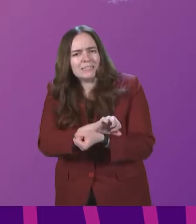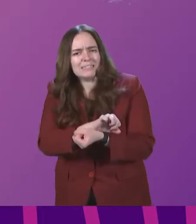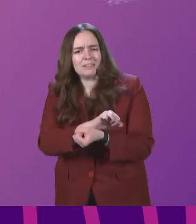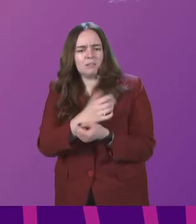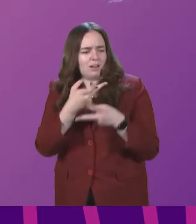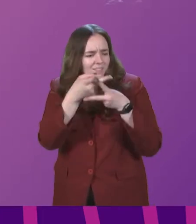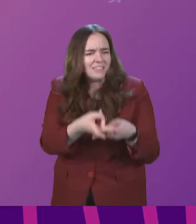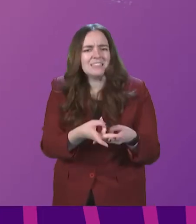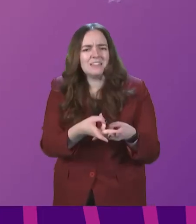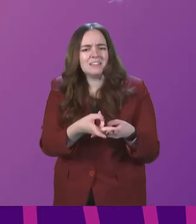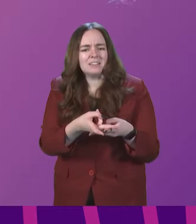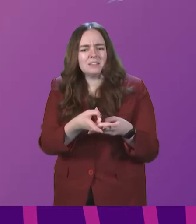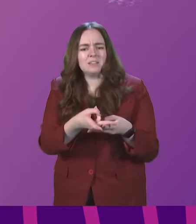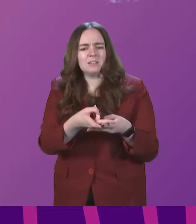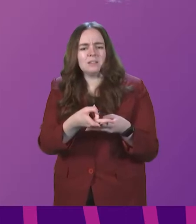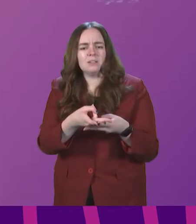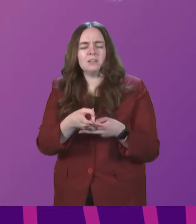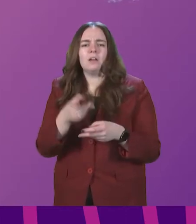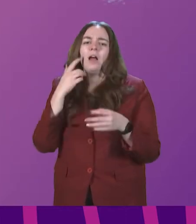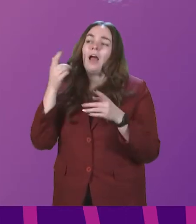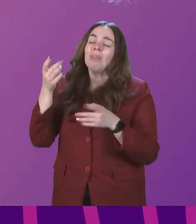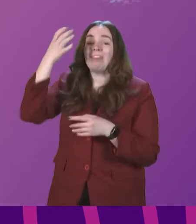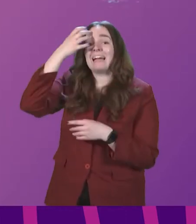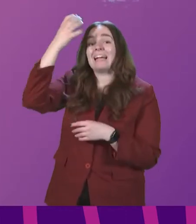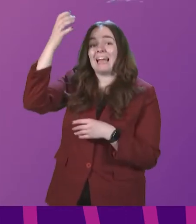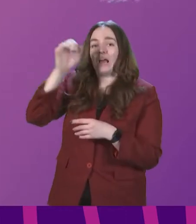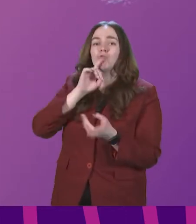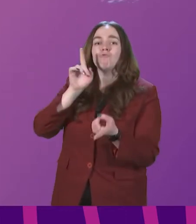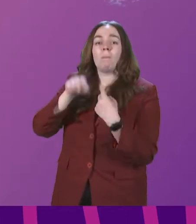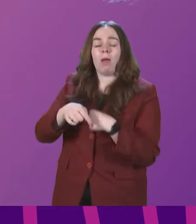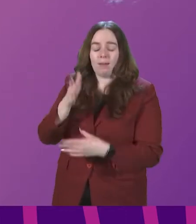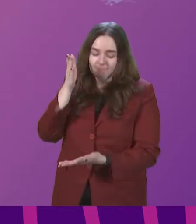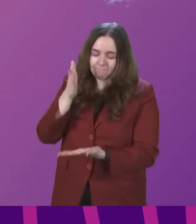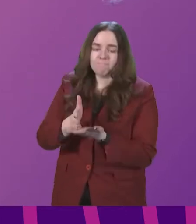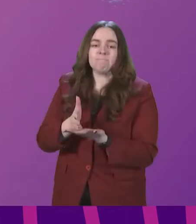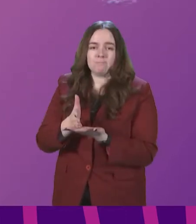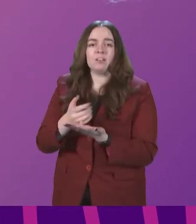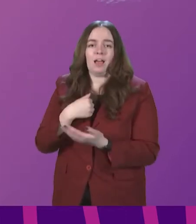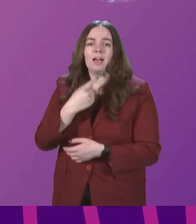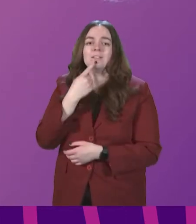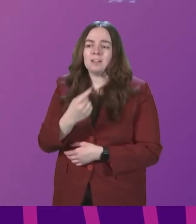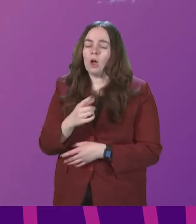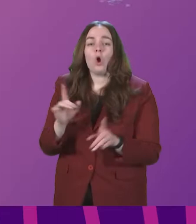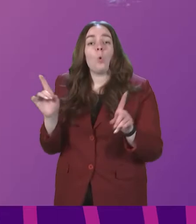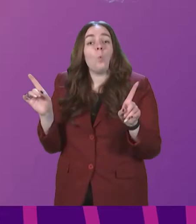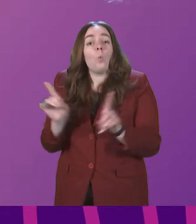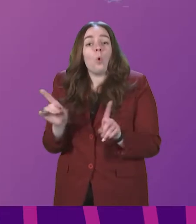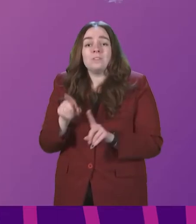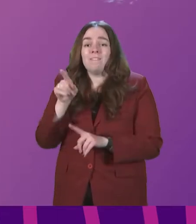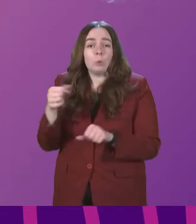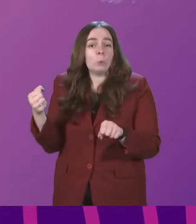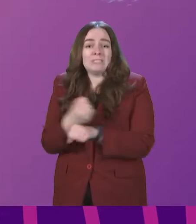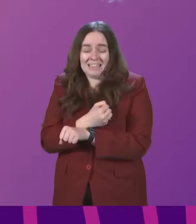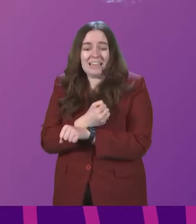go to visit you? And the king will reply, Truly, I tell you, whatever you did for one of the